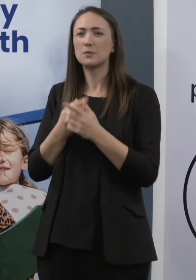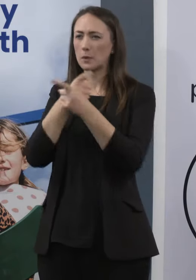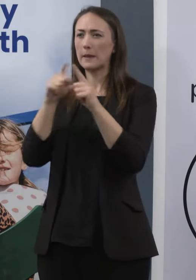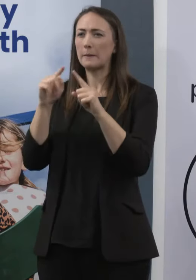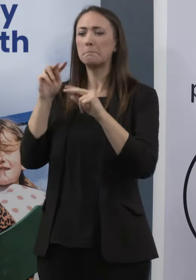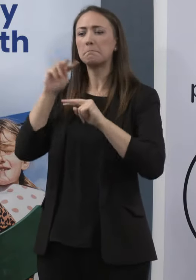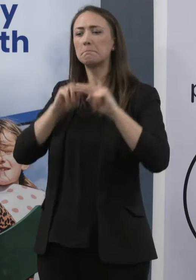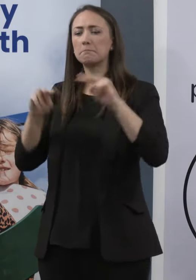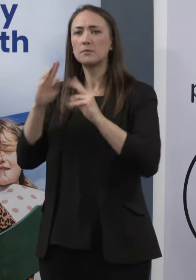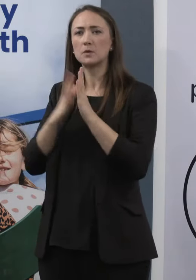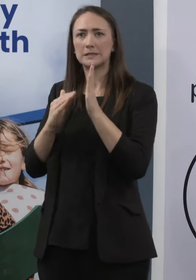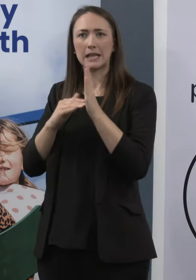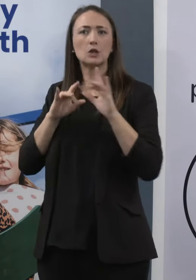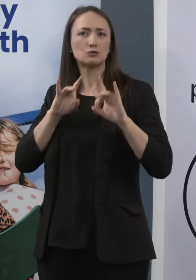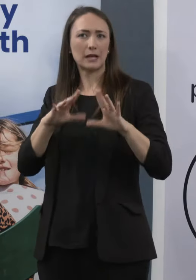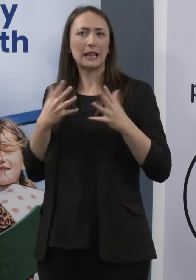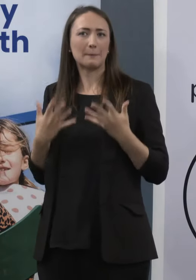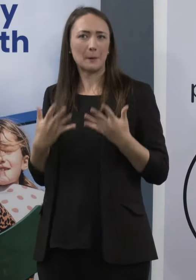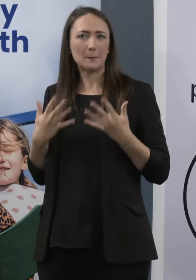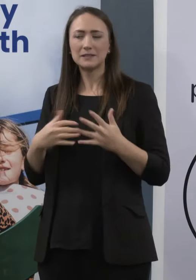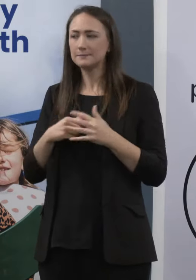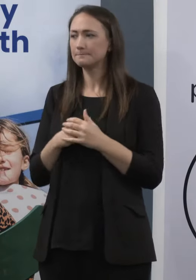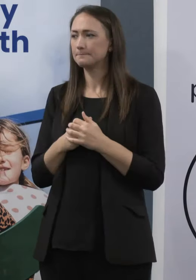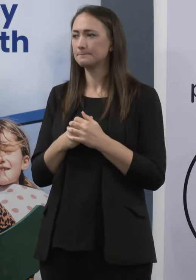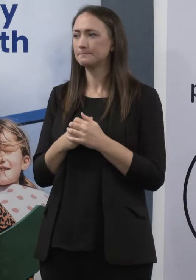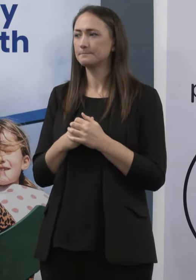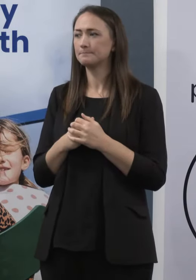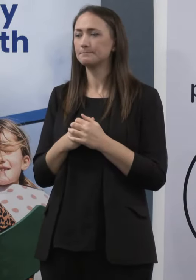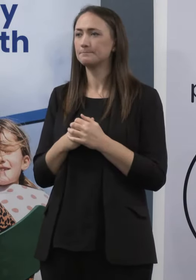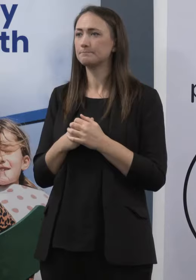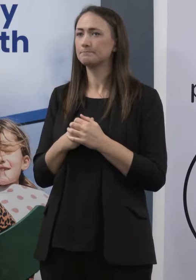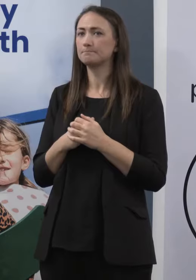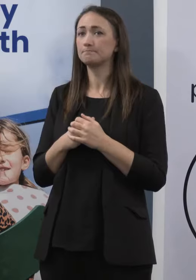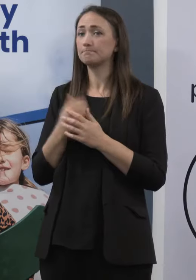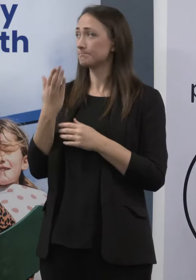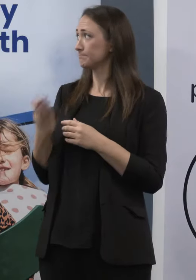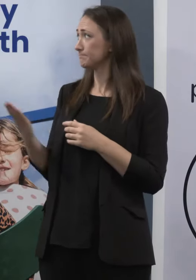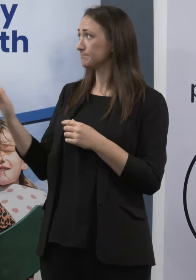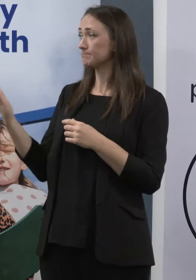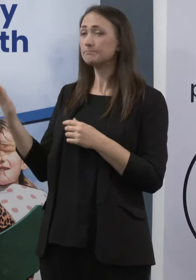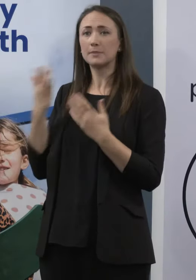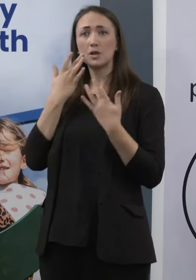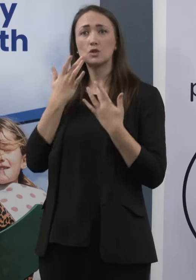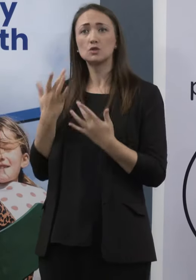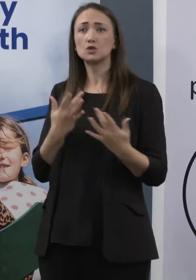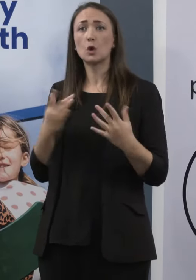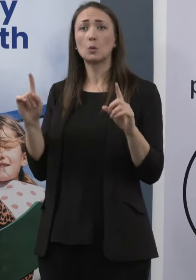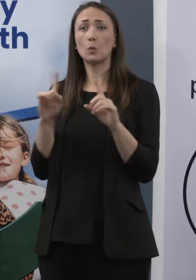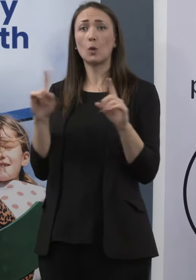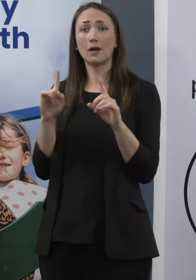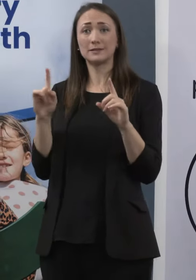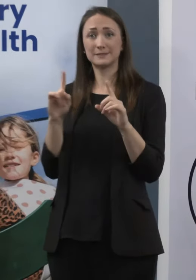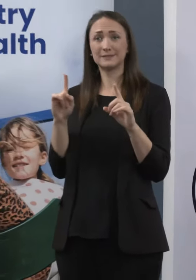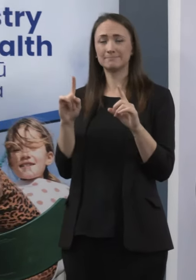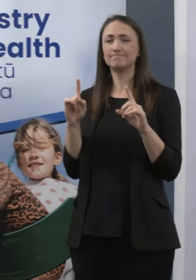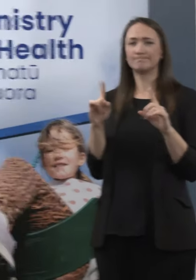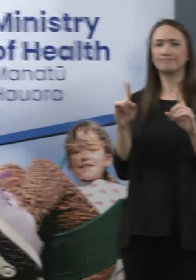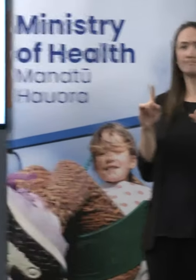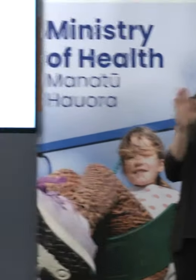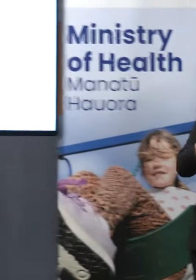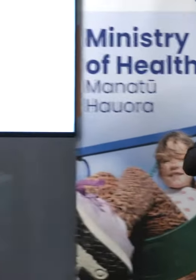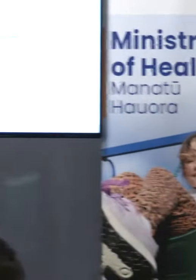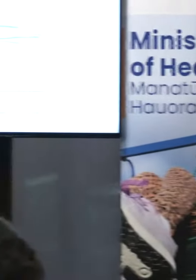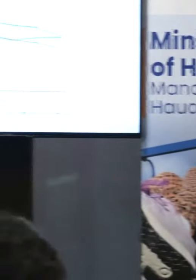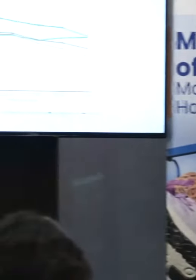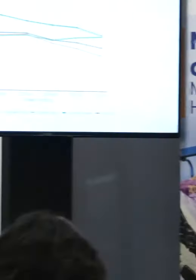I've got a couple of slides today. The first one is just showing what's happening with case rates around the country.